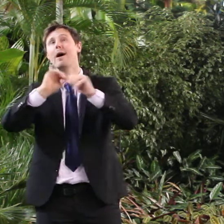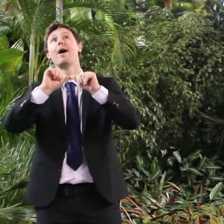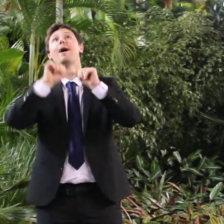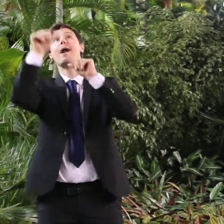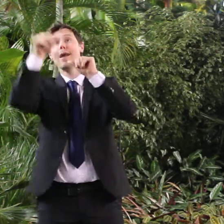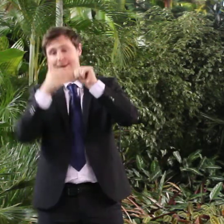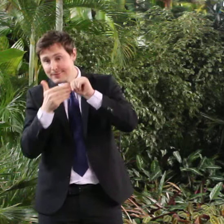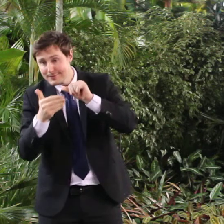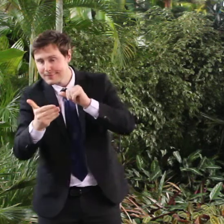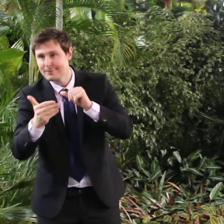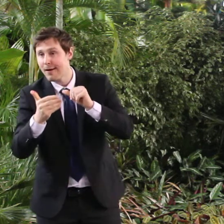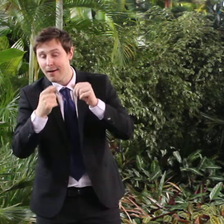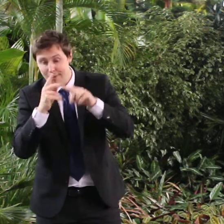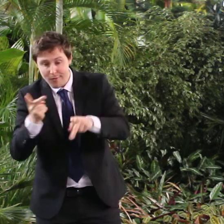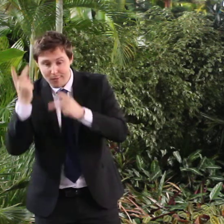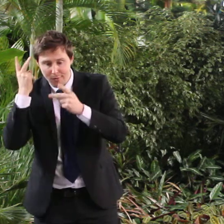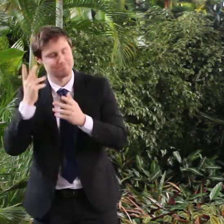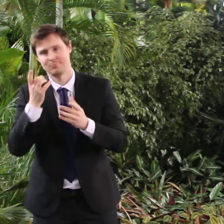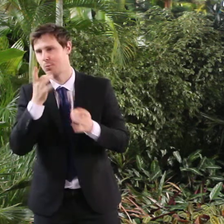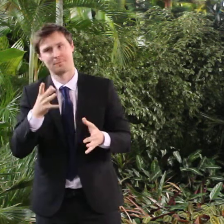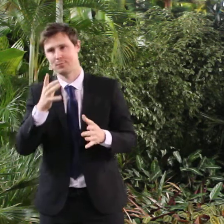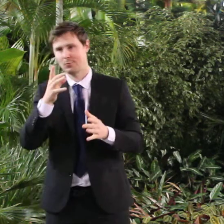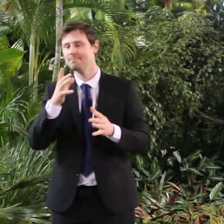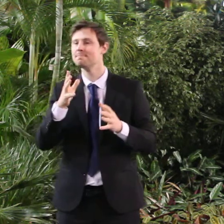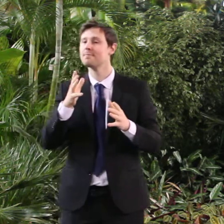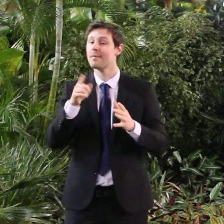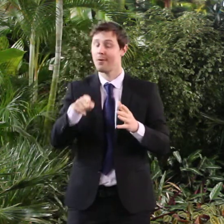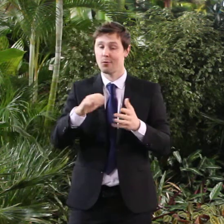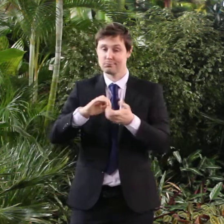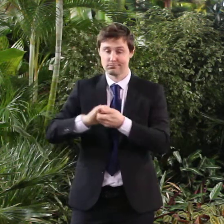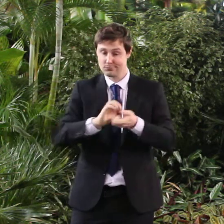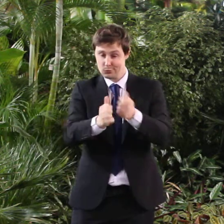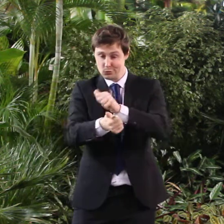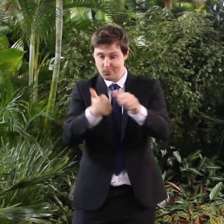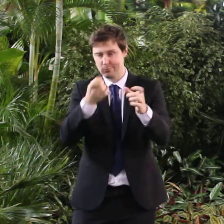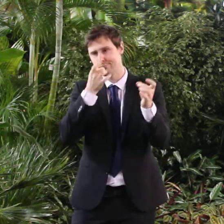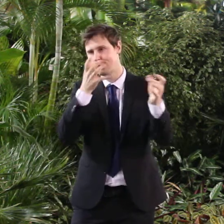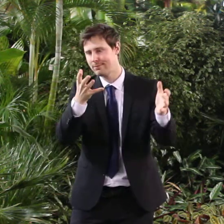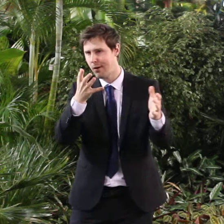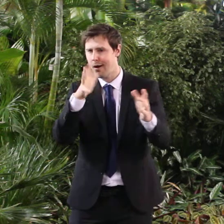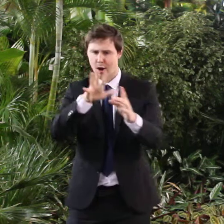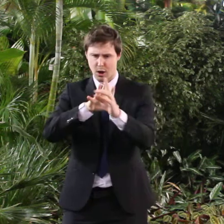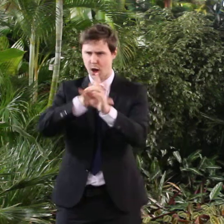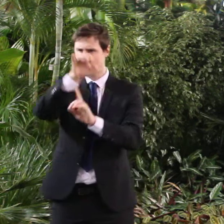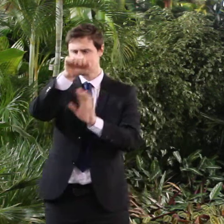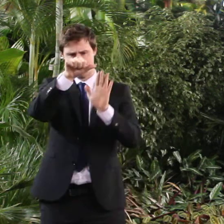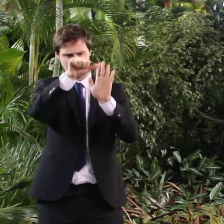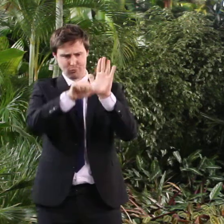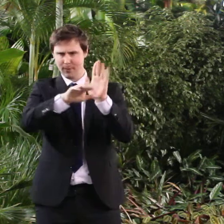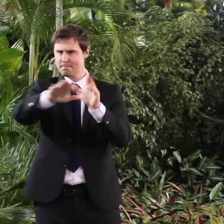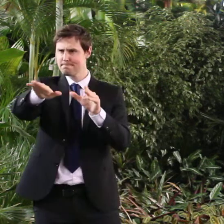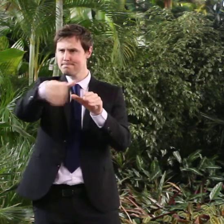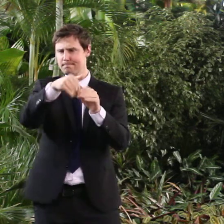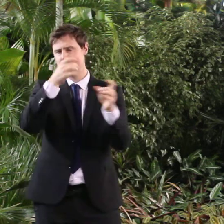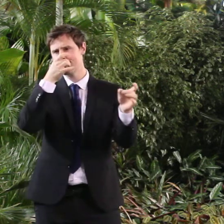was absolutely wonderful and so was the cultural programme. And the cultural programme couldn't have